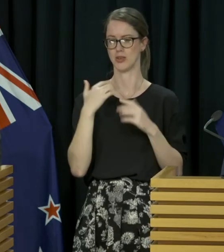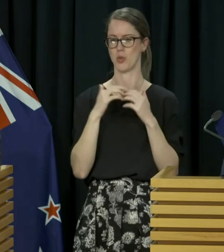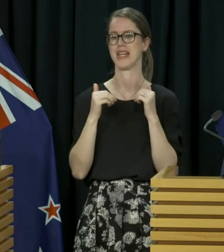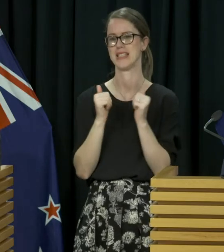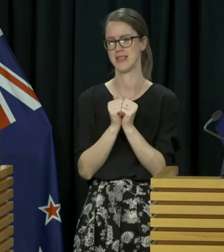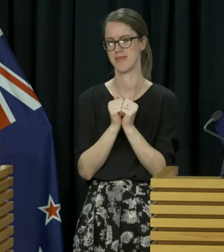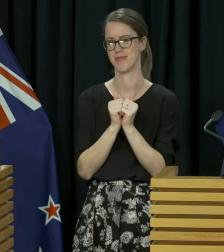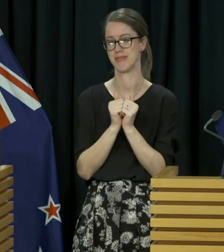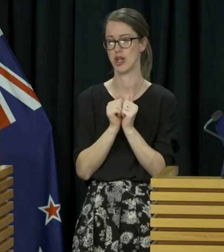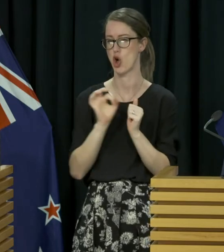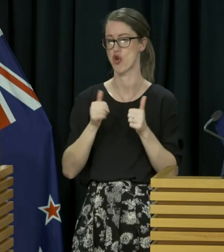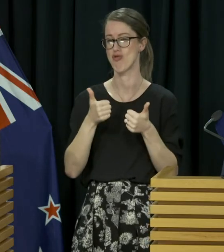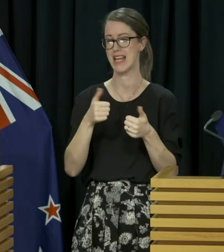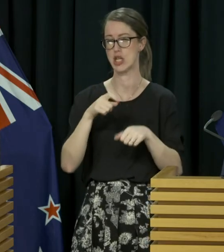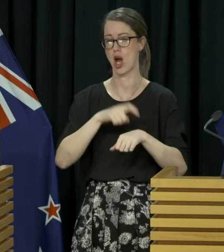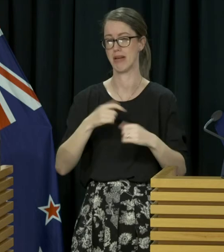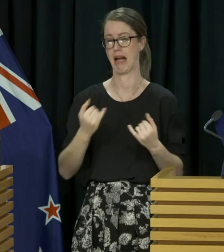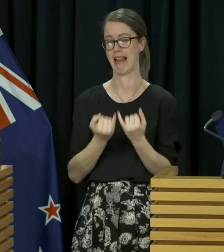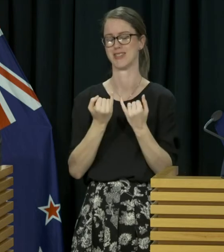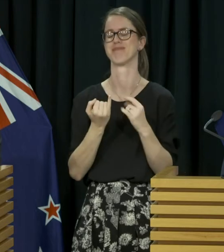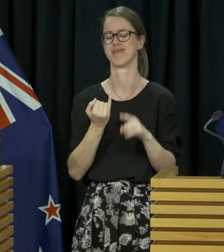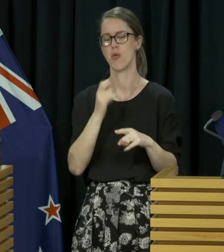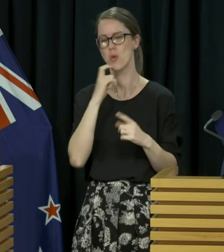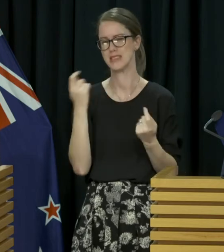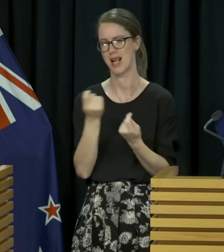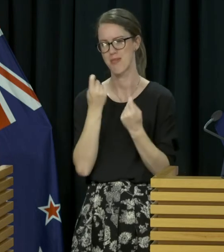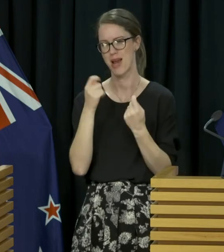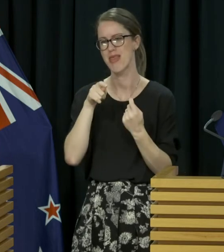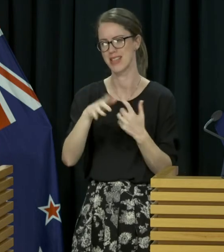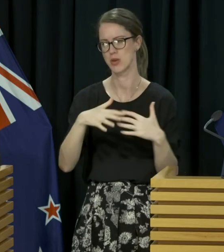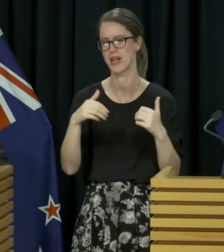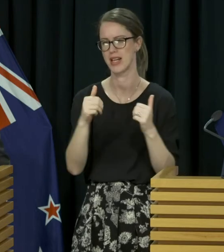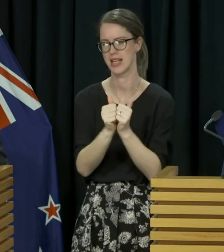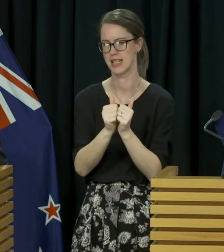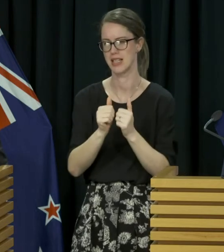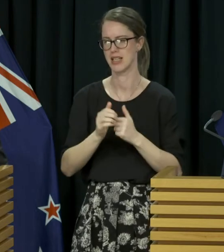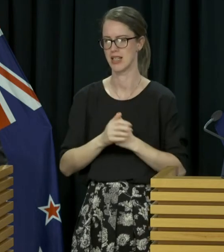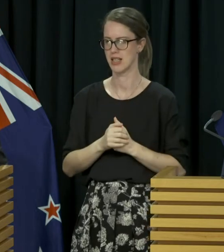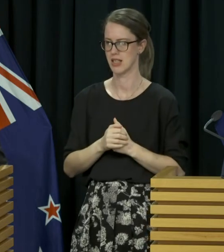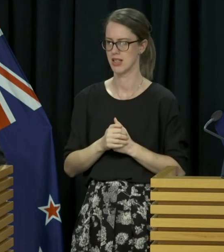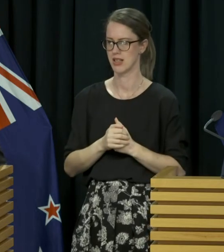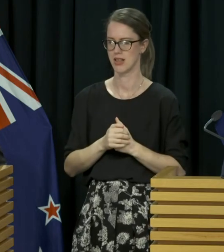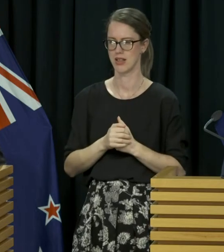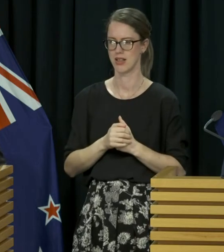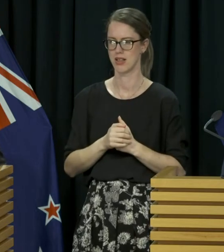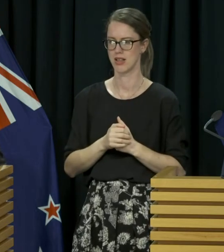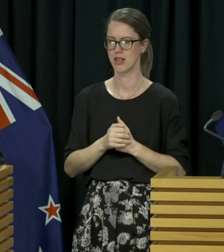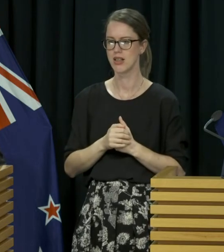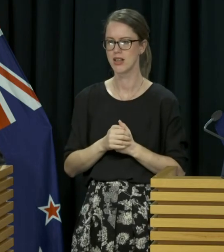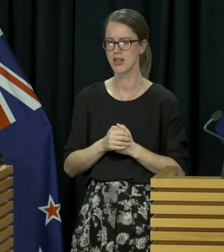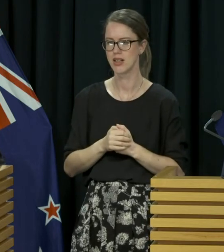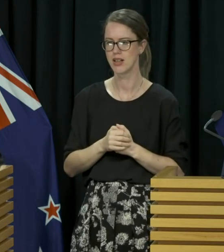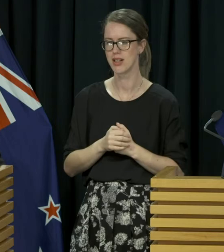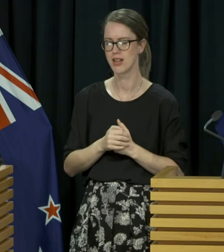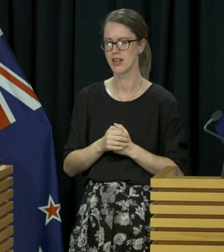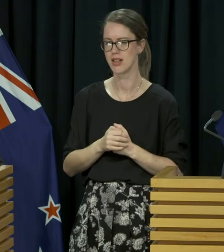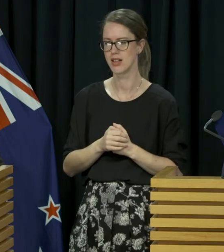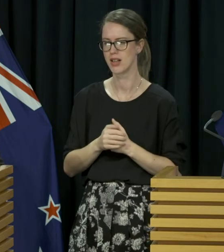weekend. Not great timing, so we're going to do his birthday this weekend. Thank you. Irie into the